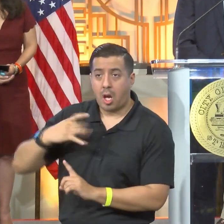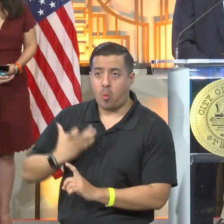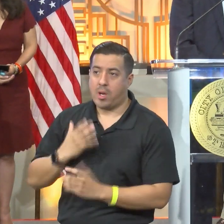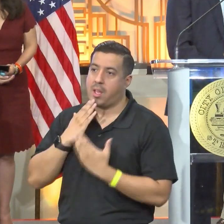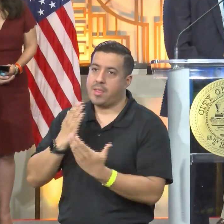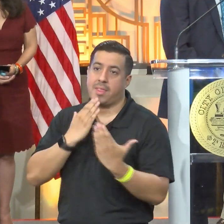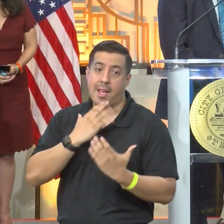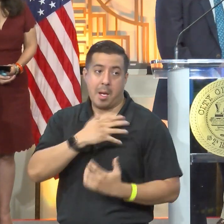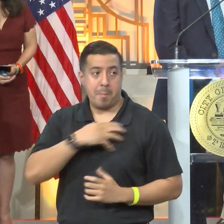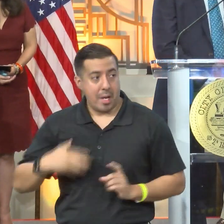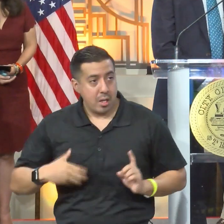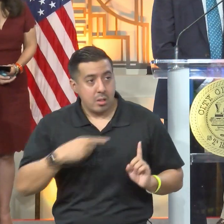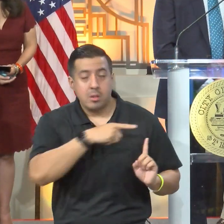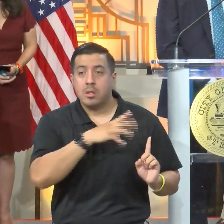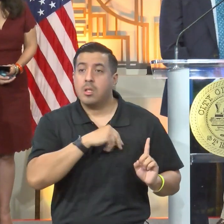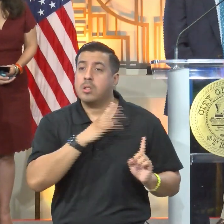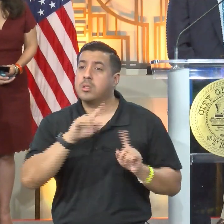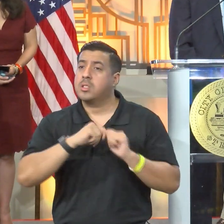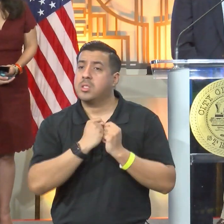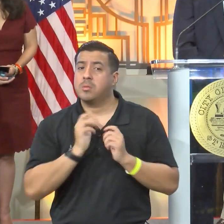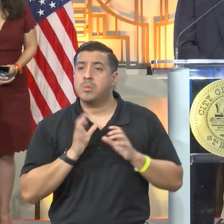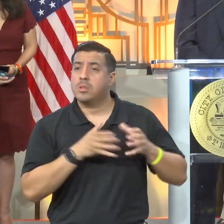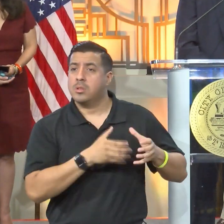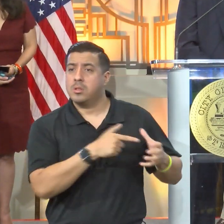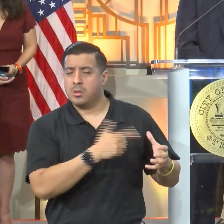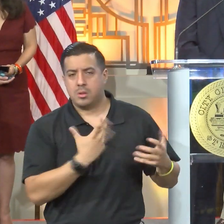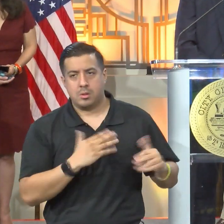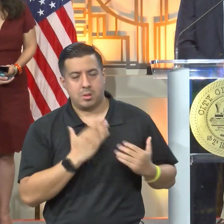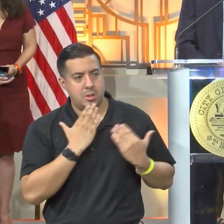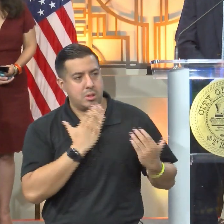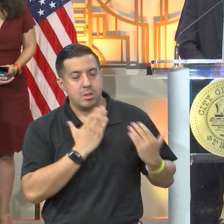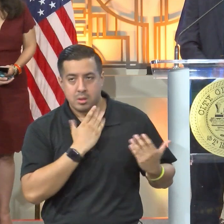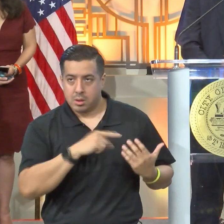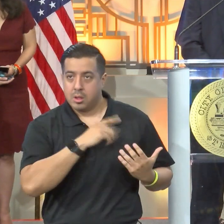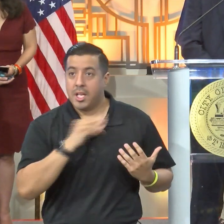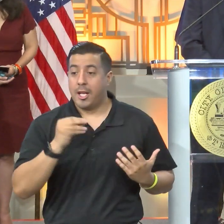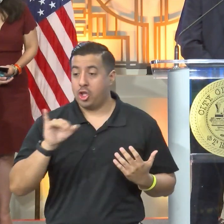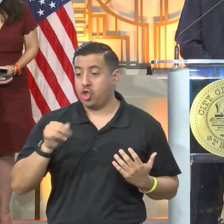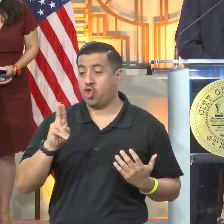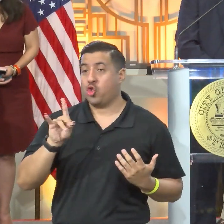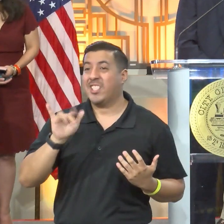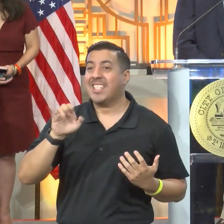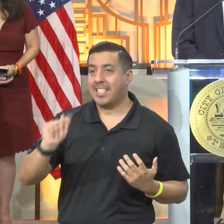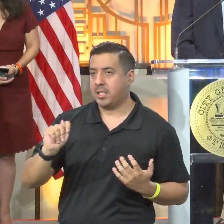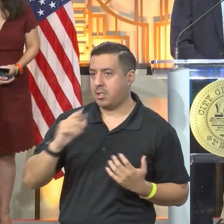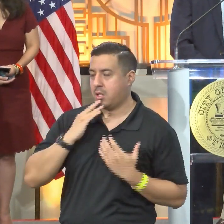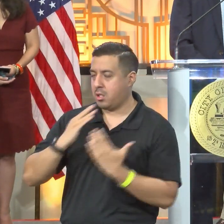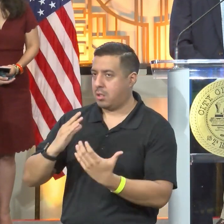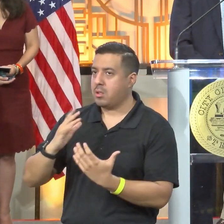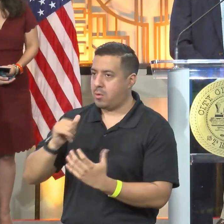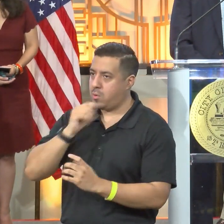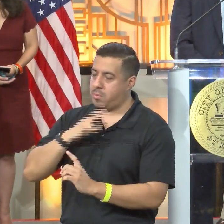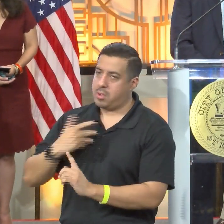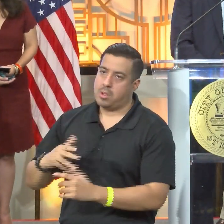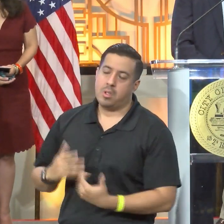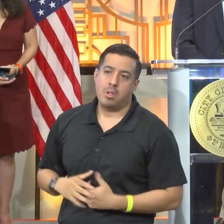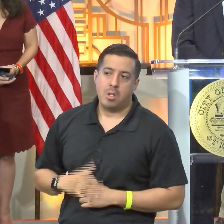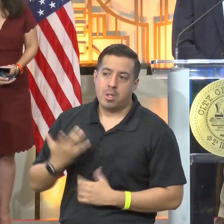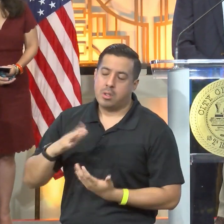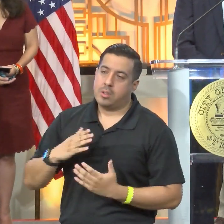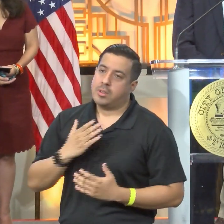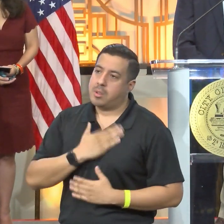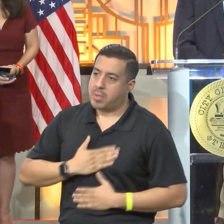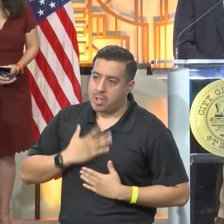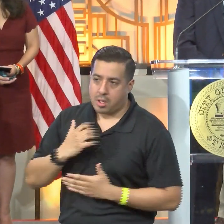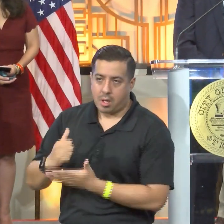like to thank mayor and the whole team of our public health subcommittee, especially Juliet. It has been really a pleasure, and hopefully